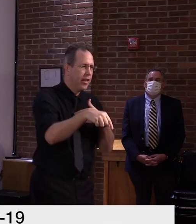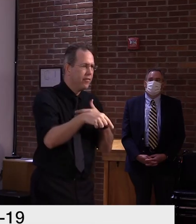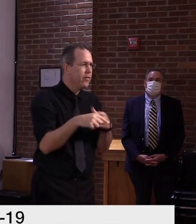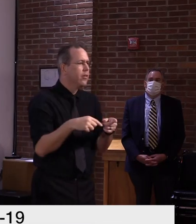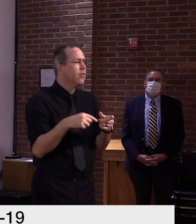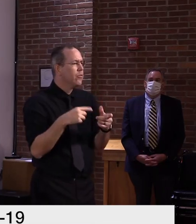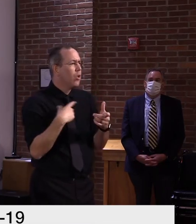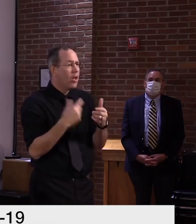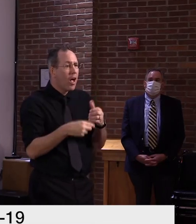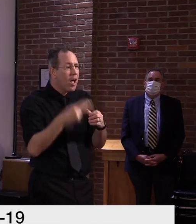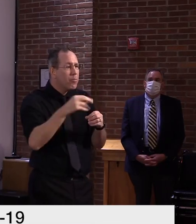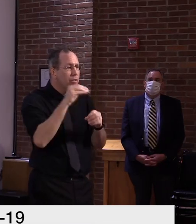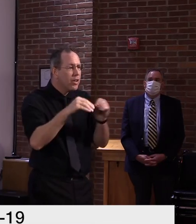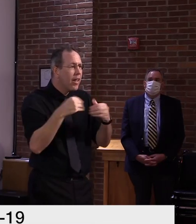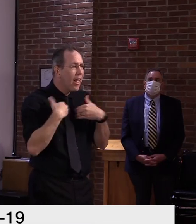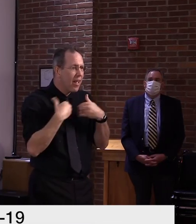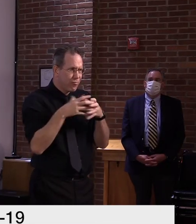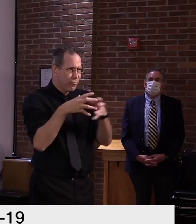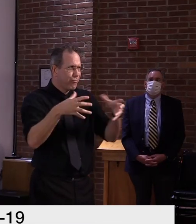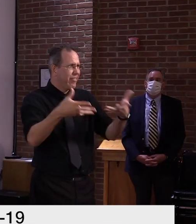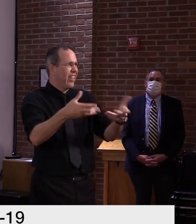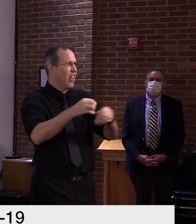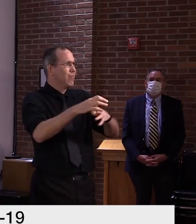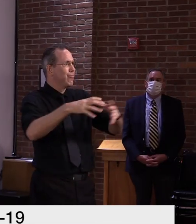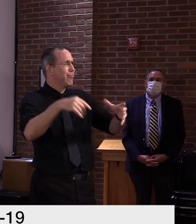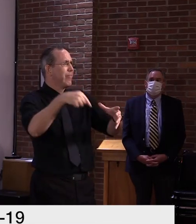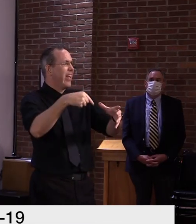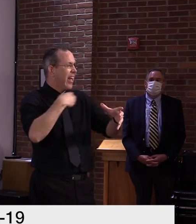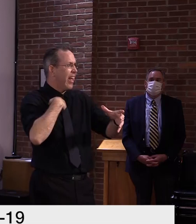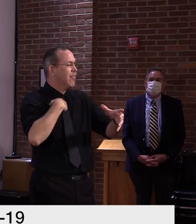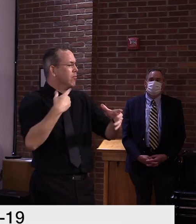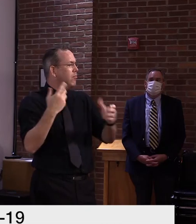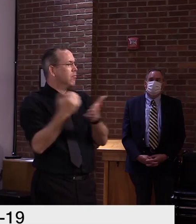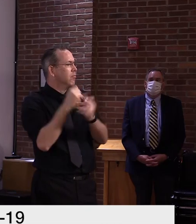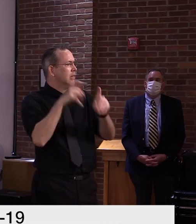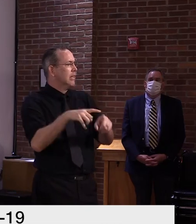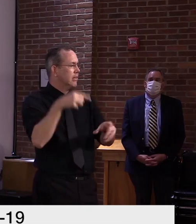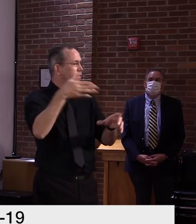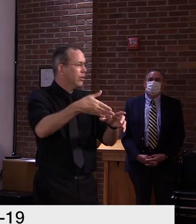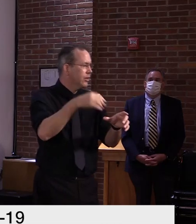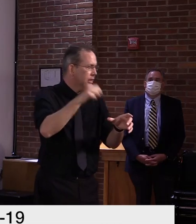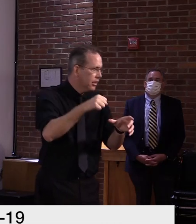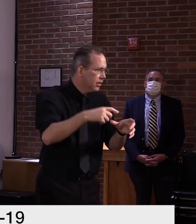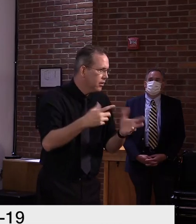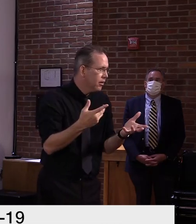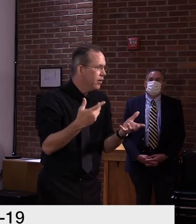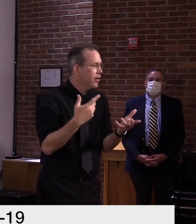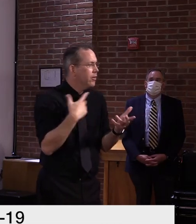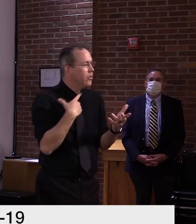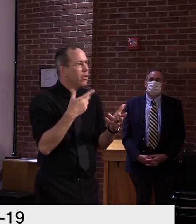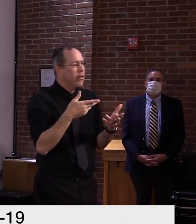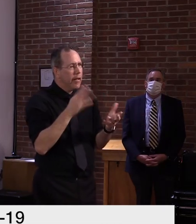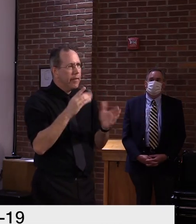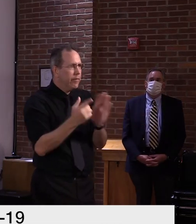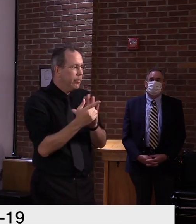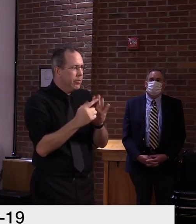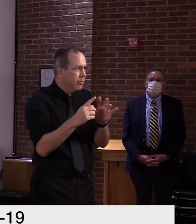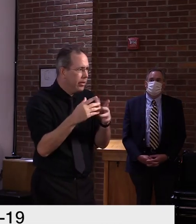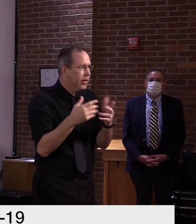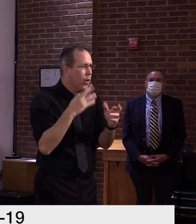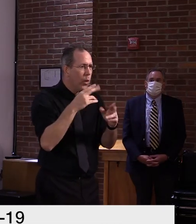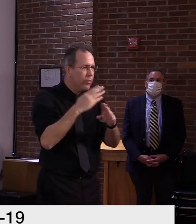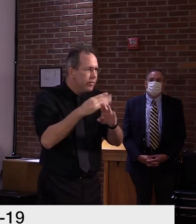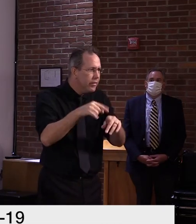virus already. They may, God forbid, but they may have nursing homes that have staff members or